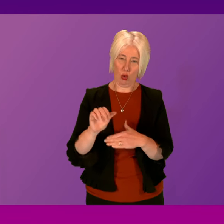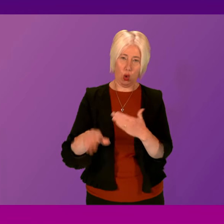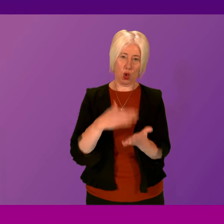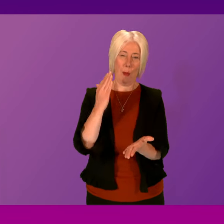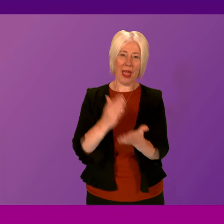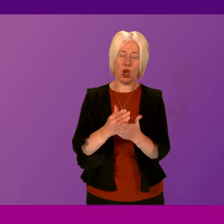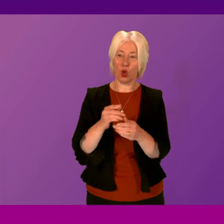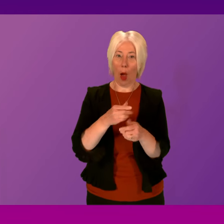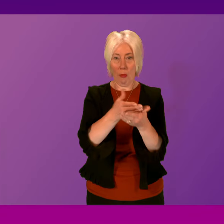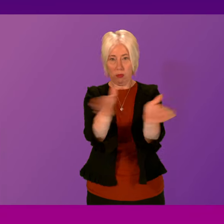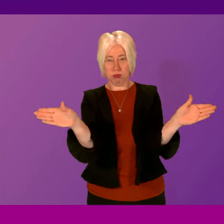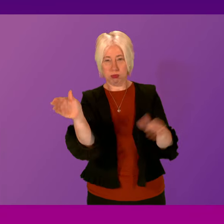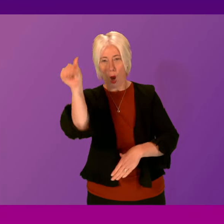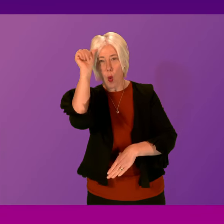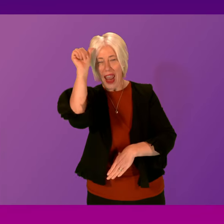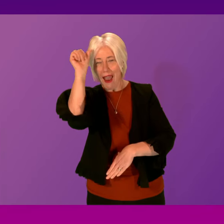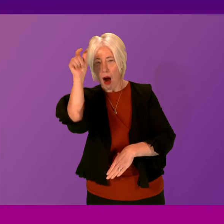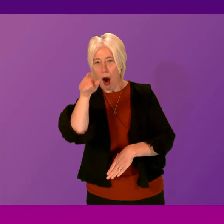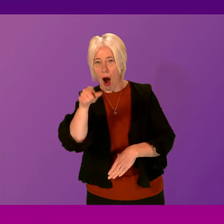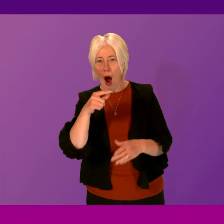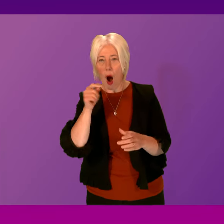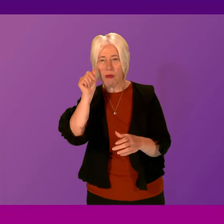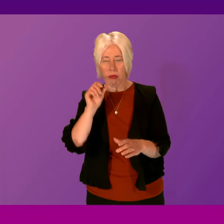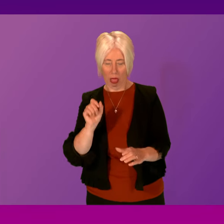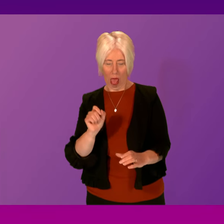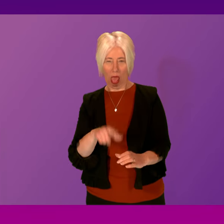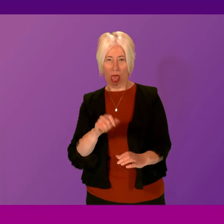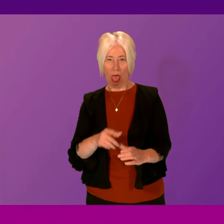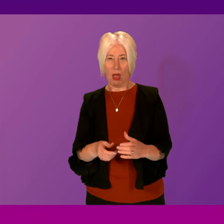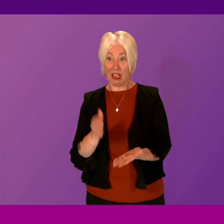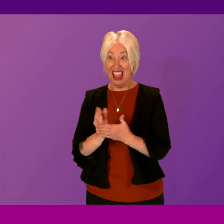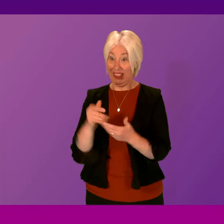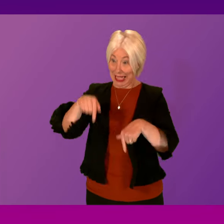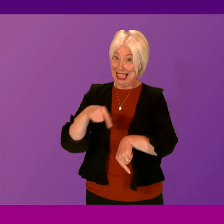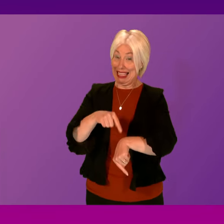there's a greater awareness of spiking, particularly at this time of